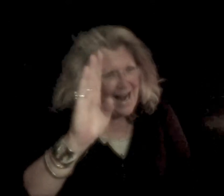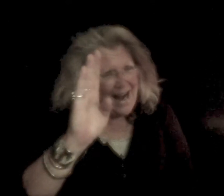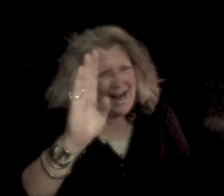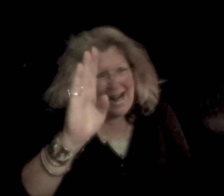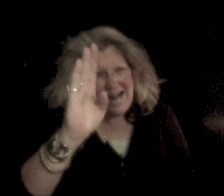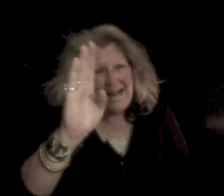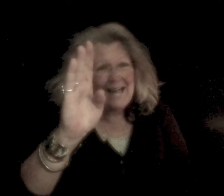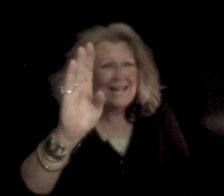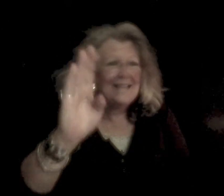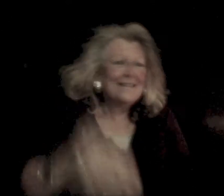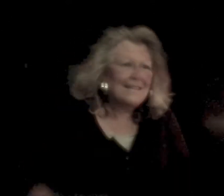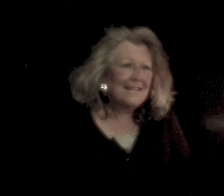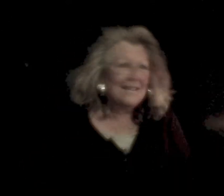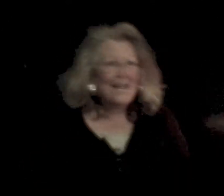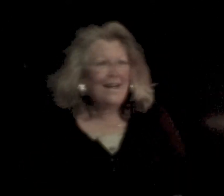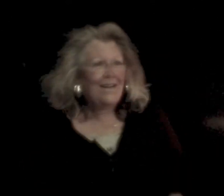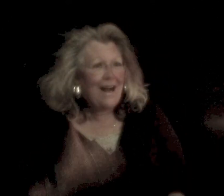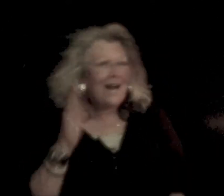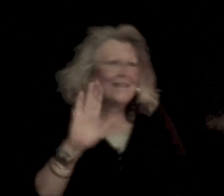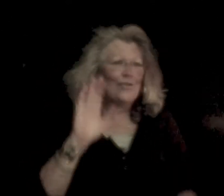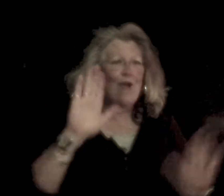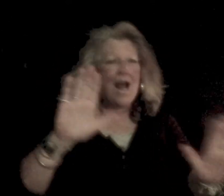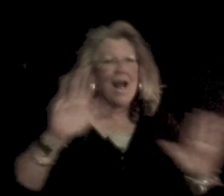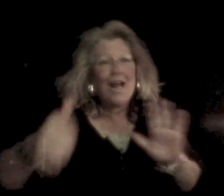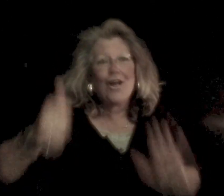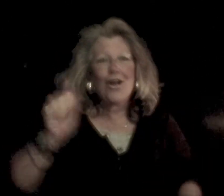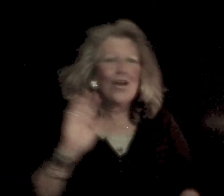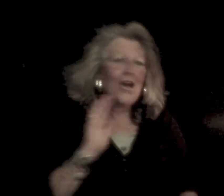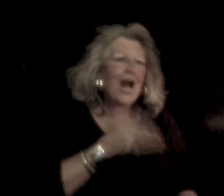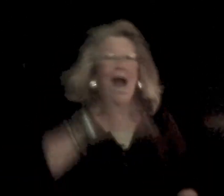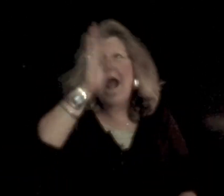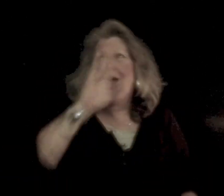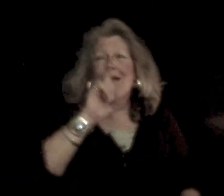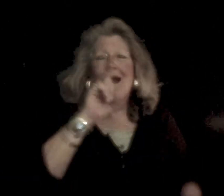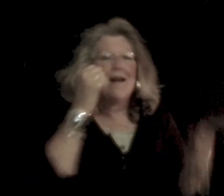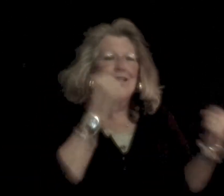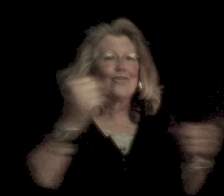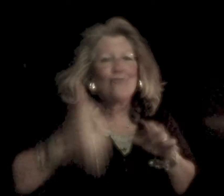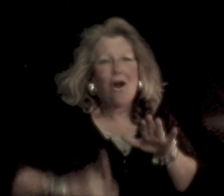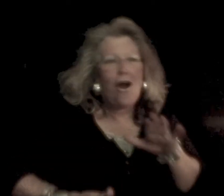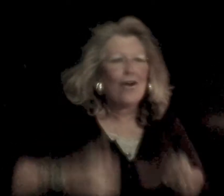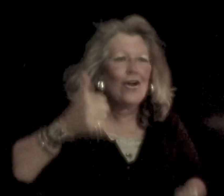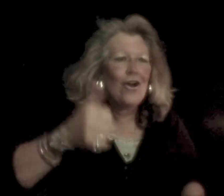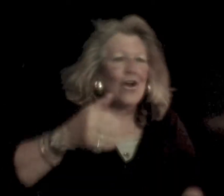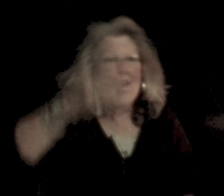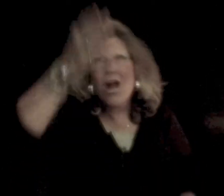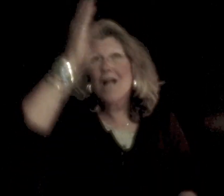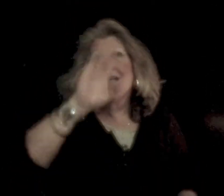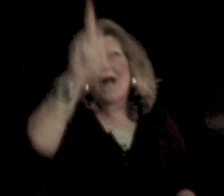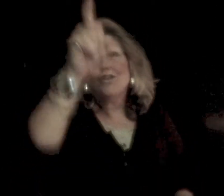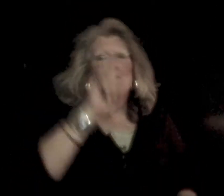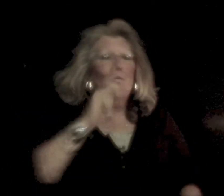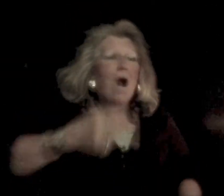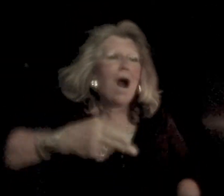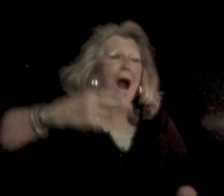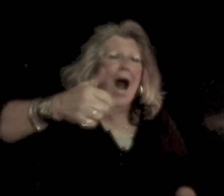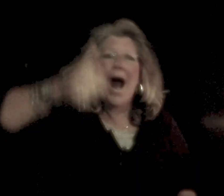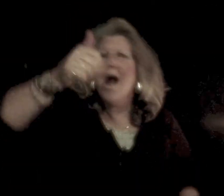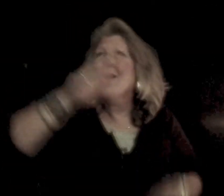There's no one like you is greater Our God is stronger God you are higher